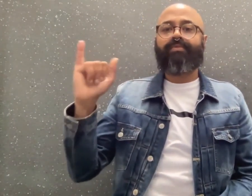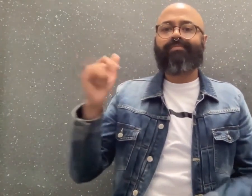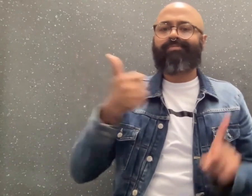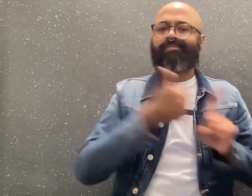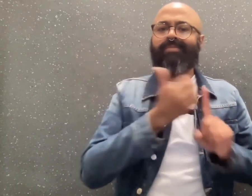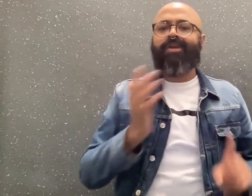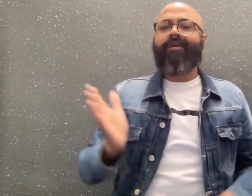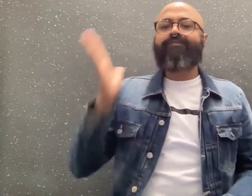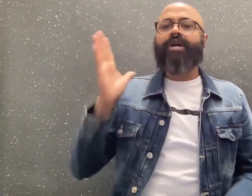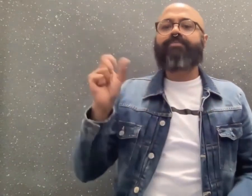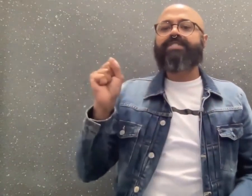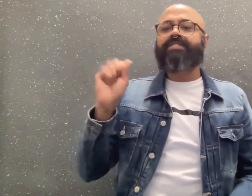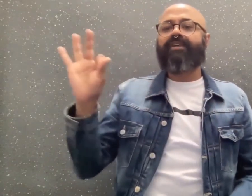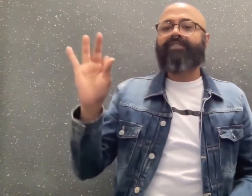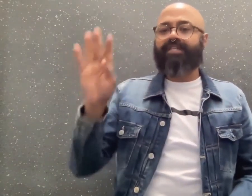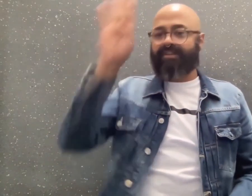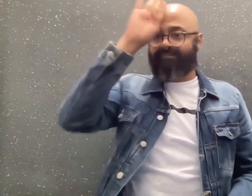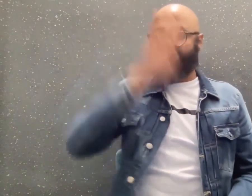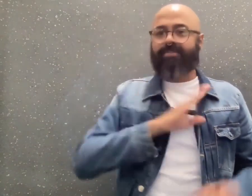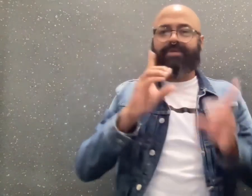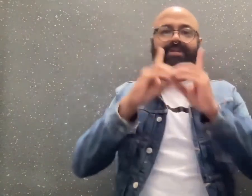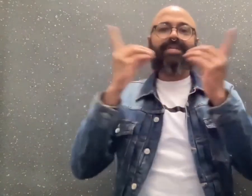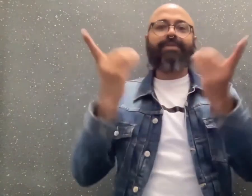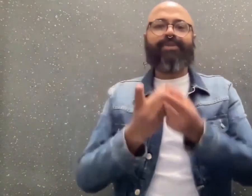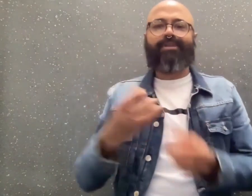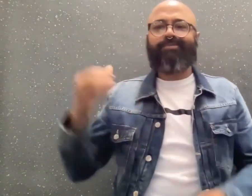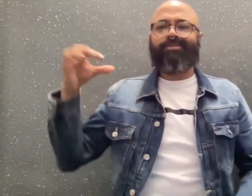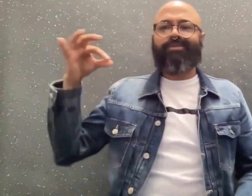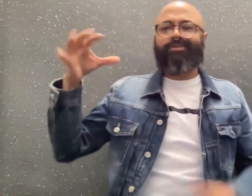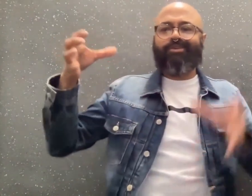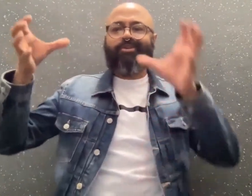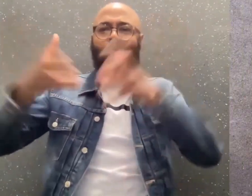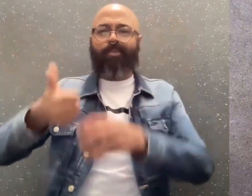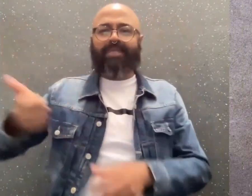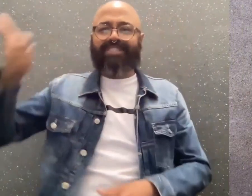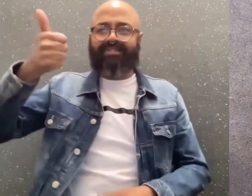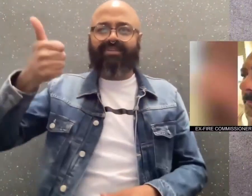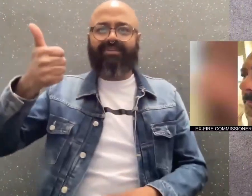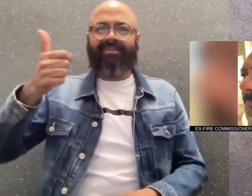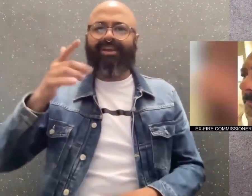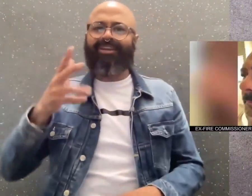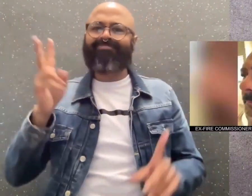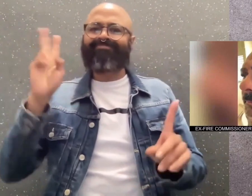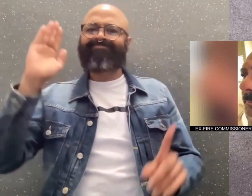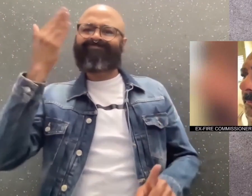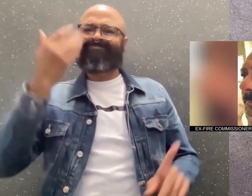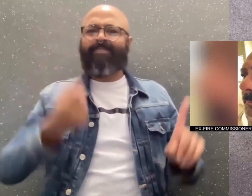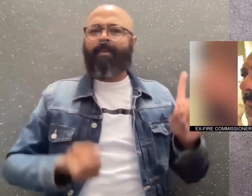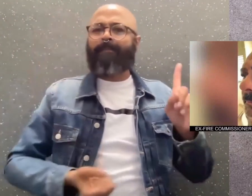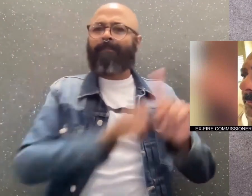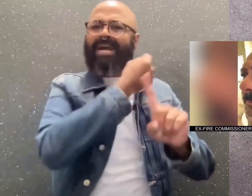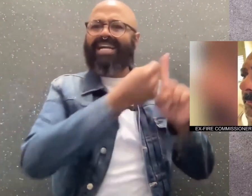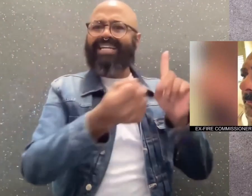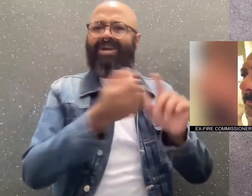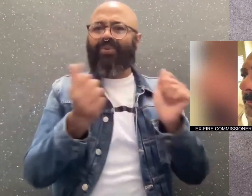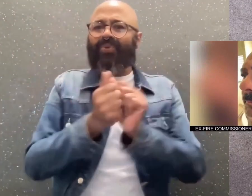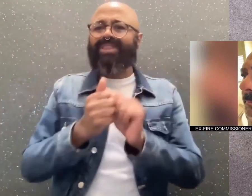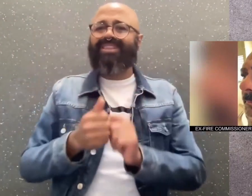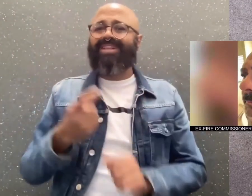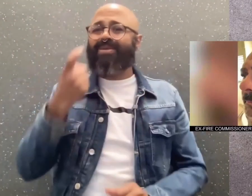Don Carmignani, the former San Francisco Fire Department Commissioner, was allegedly beaten with a metal pipe by